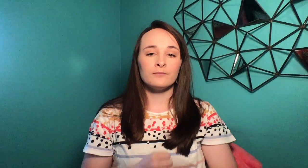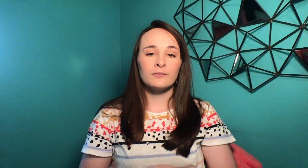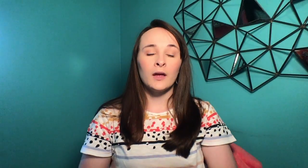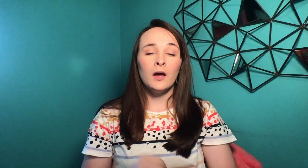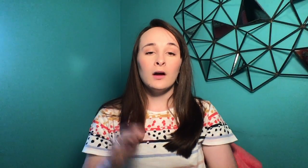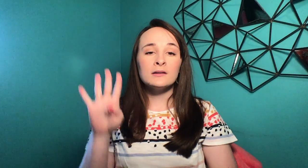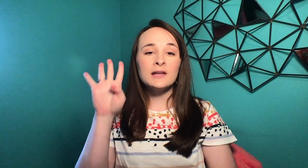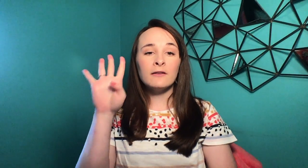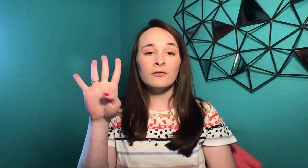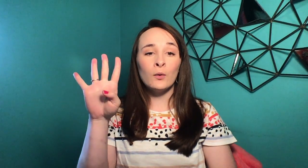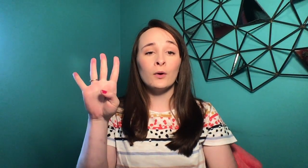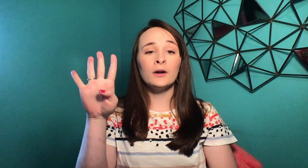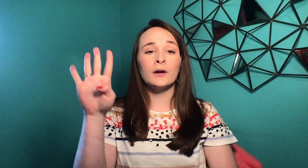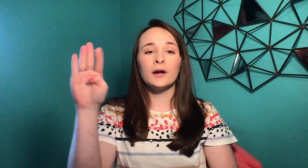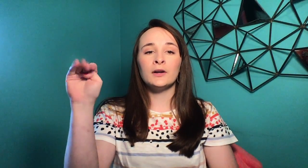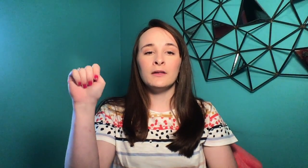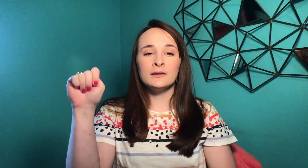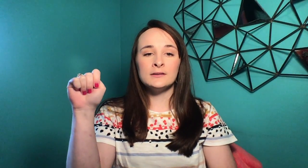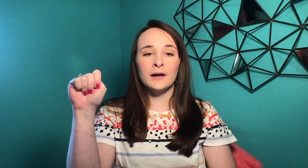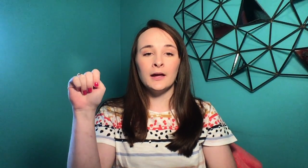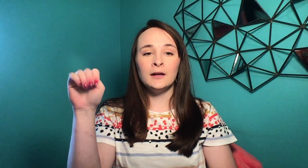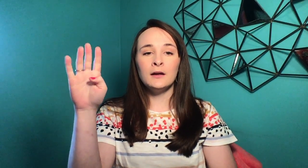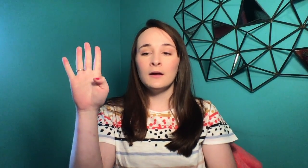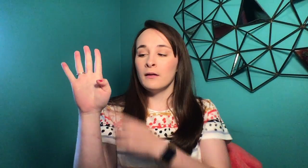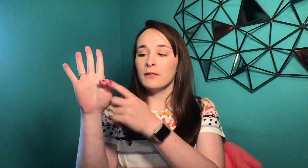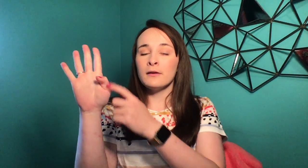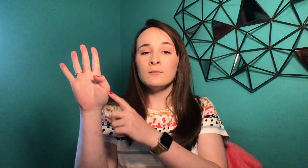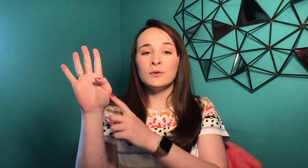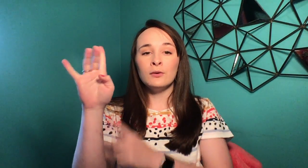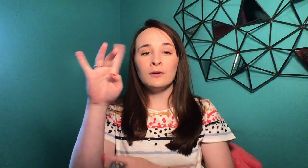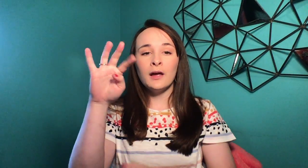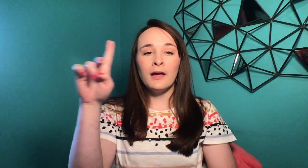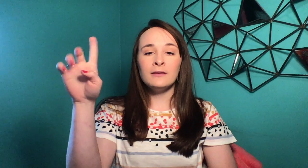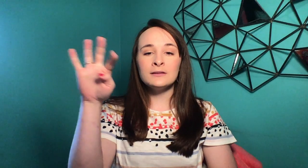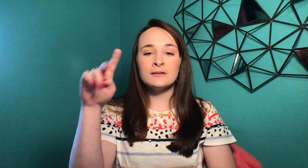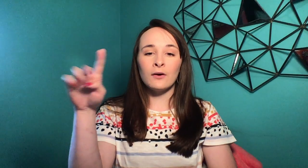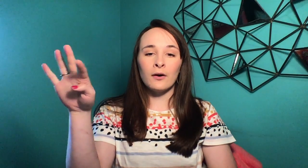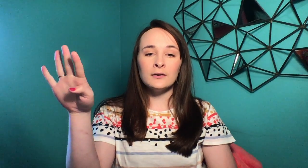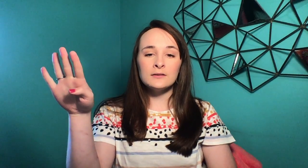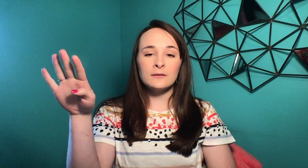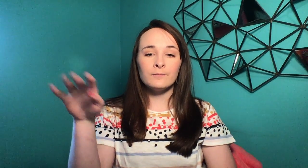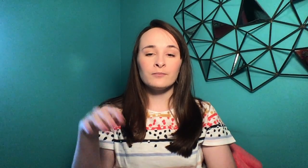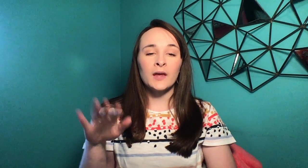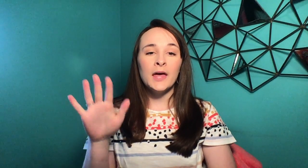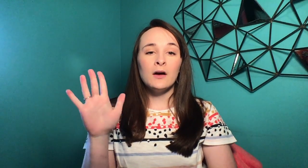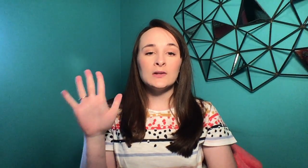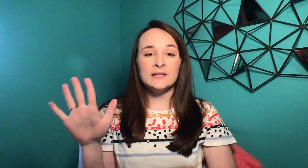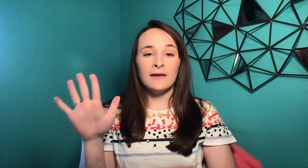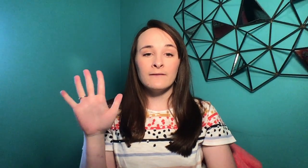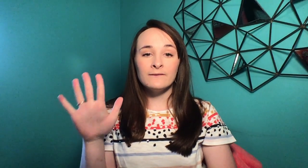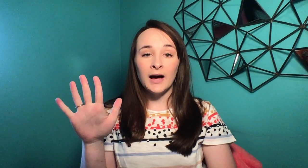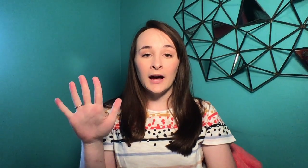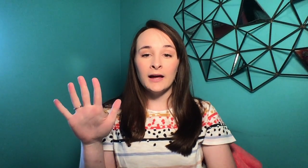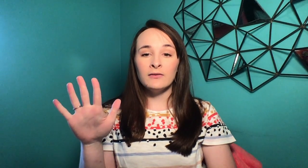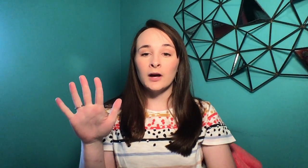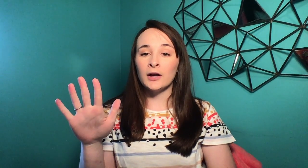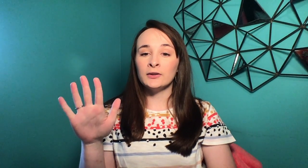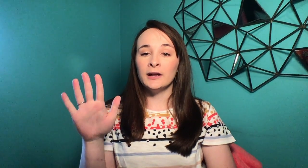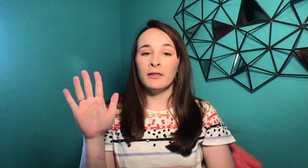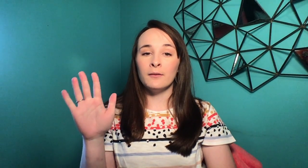On day four, God created the sun, the moon, and the stars. On day five, God created the